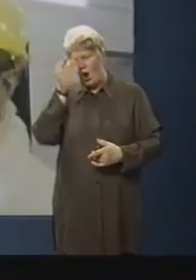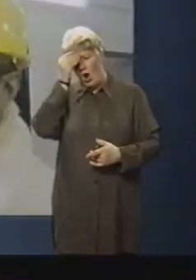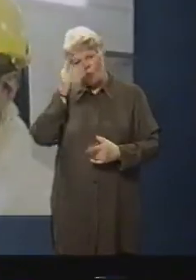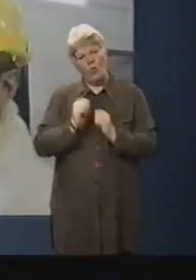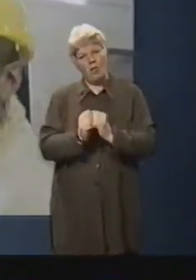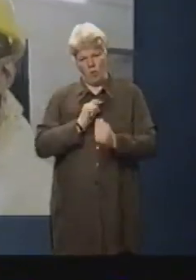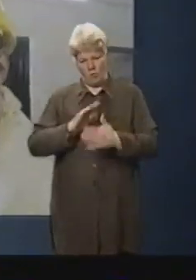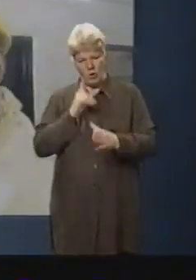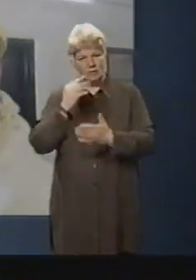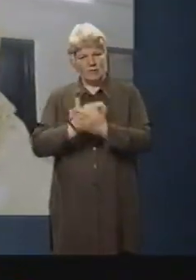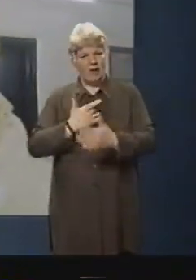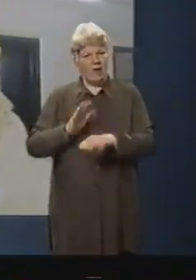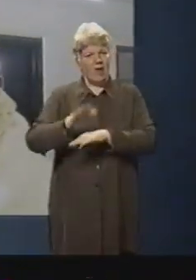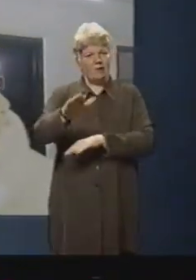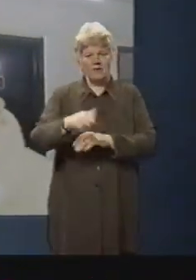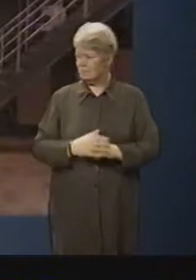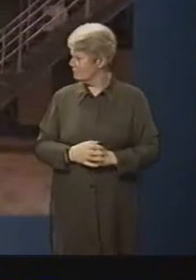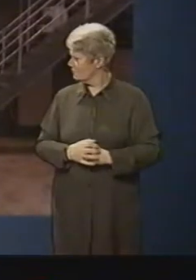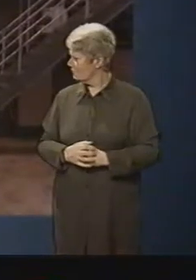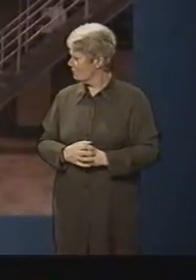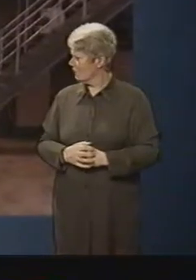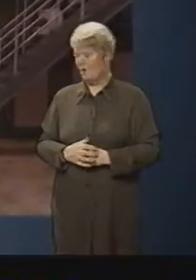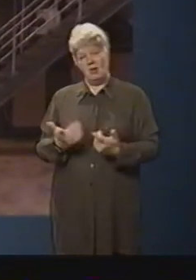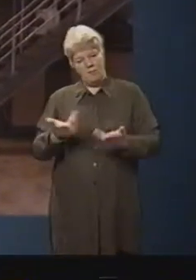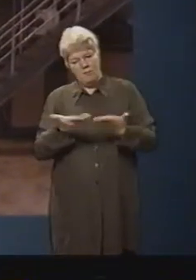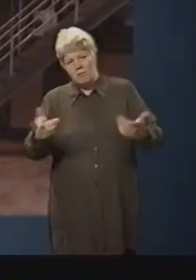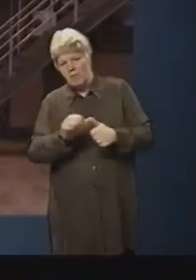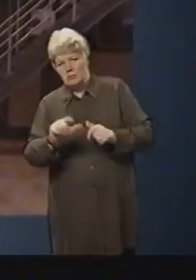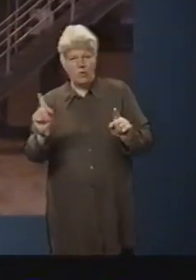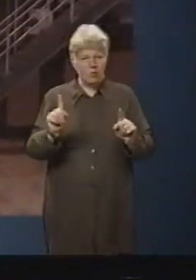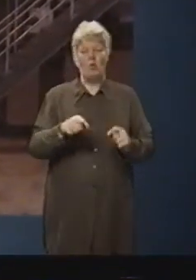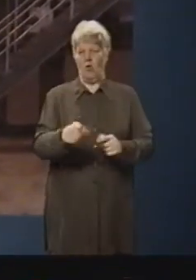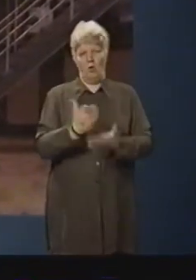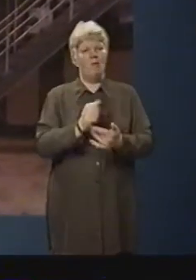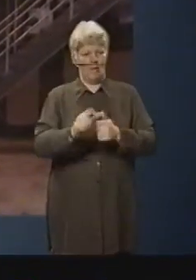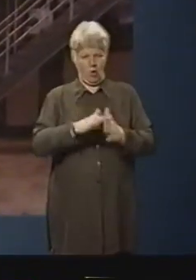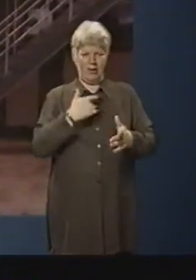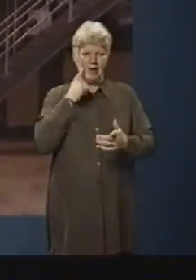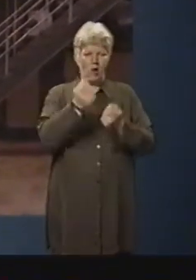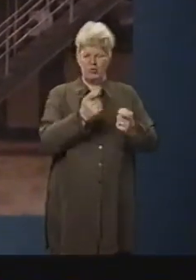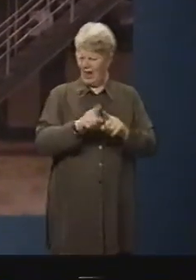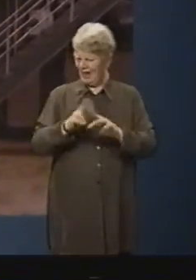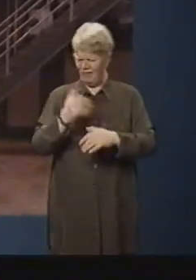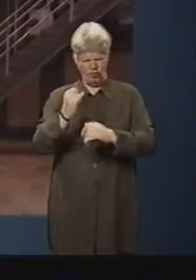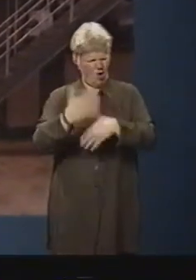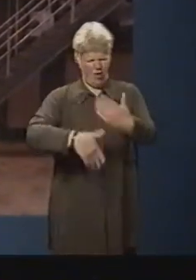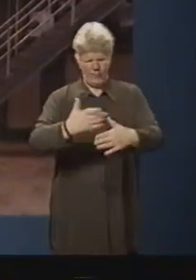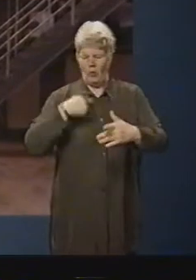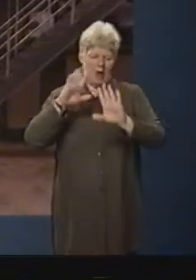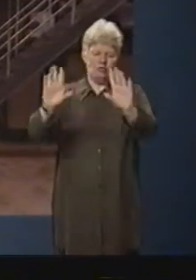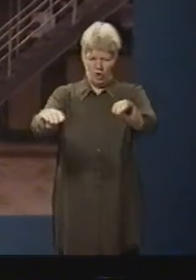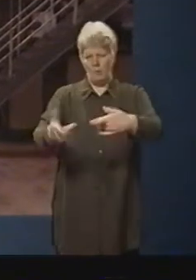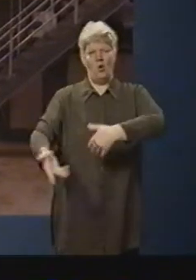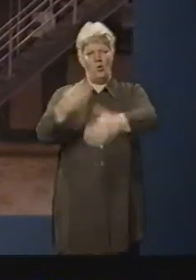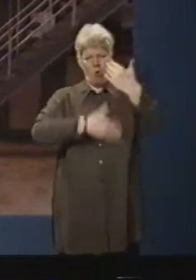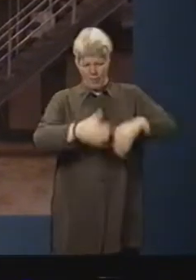How much better is this system, do you think, than the old way? Well, it's far better because we can control it. If something isn't going right, we can stop it and restart the exercise